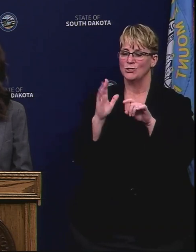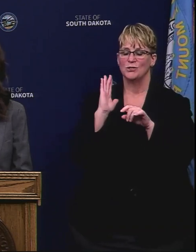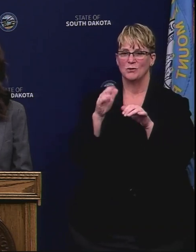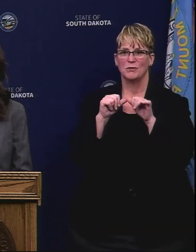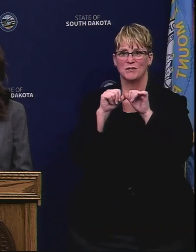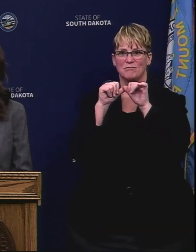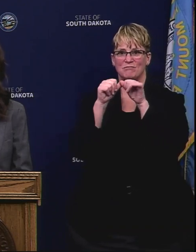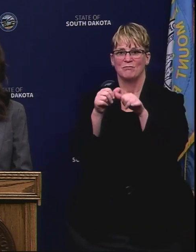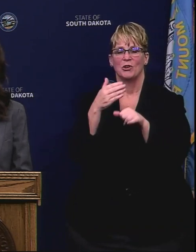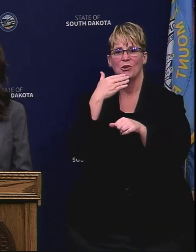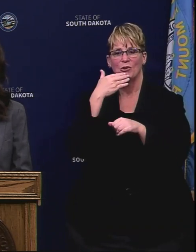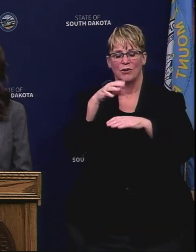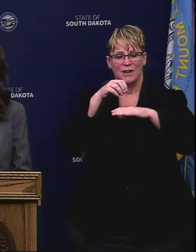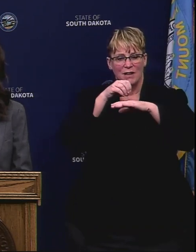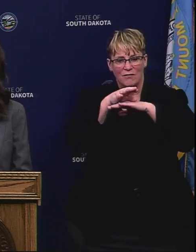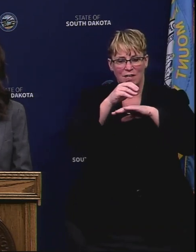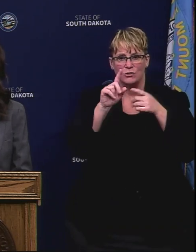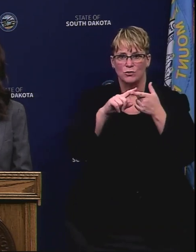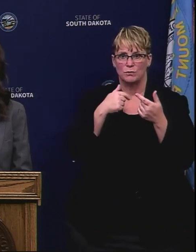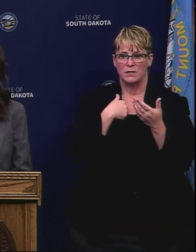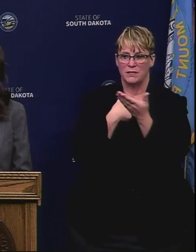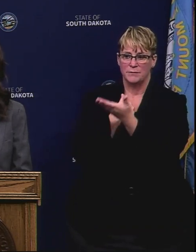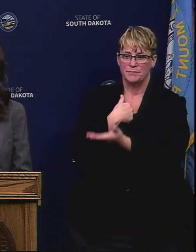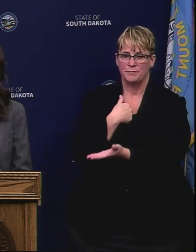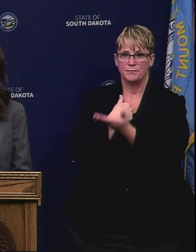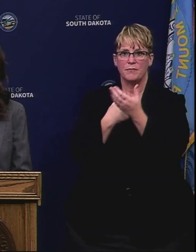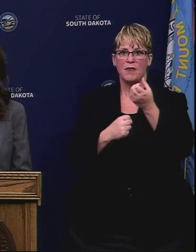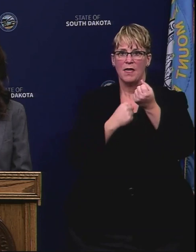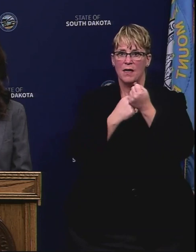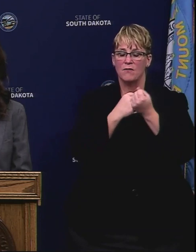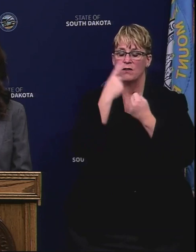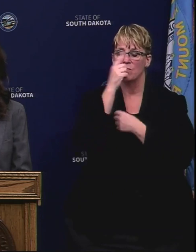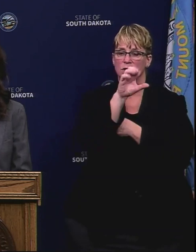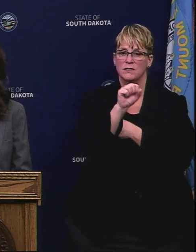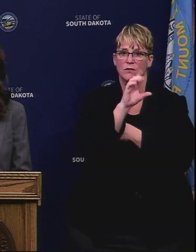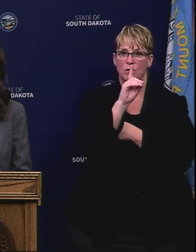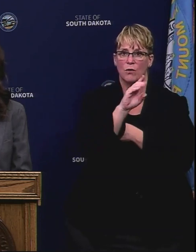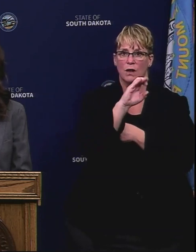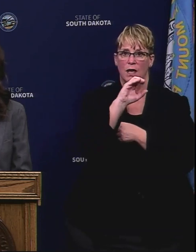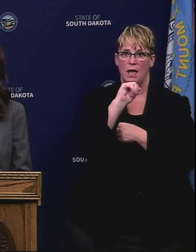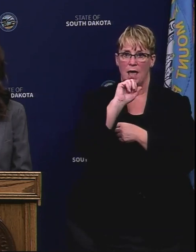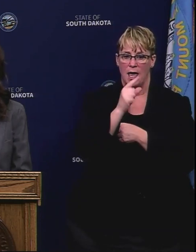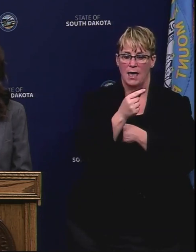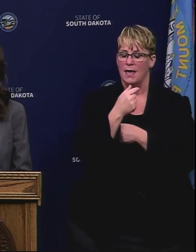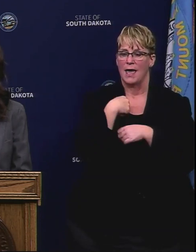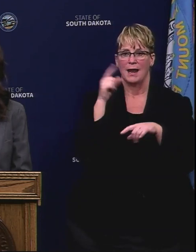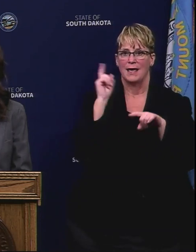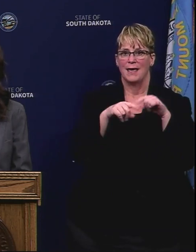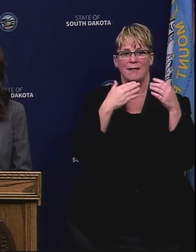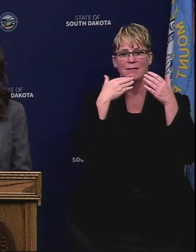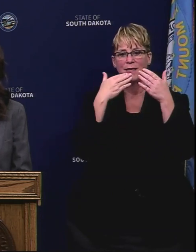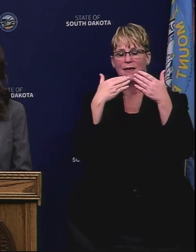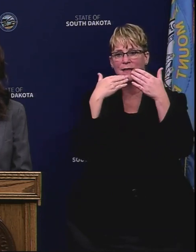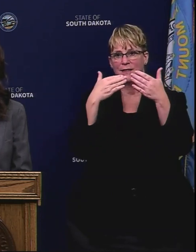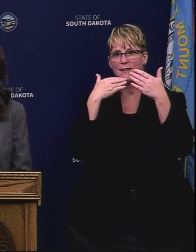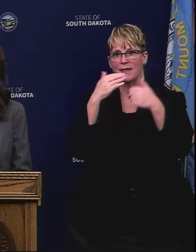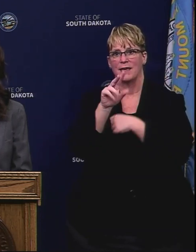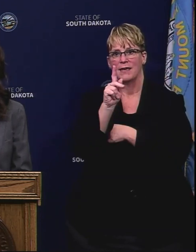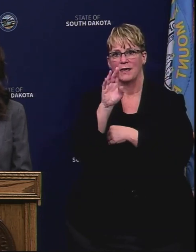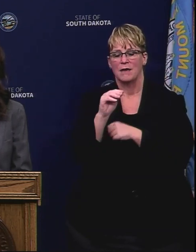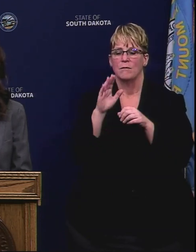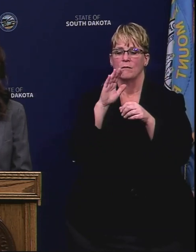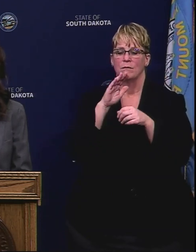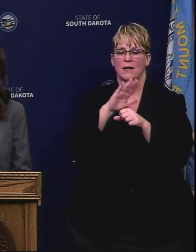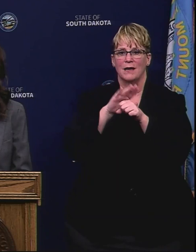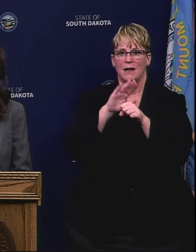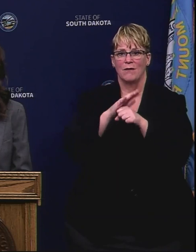be a valuable advisor to me and an advocate for South Dakota agriculture and I just can't thank her enough for her